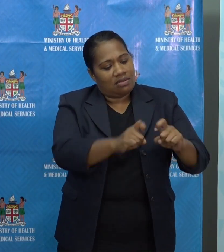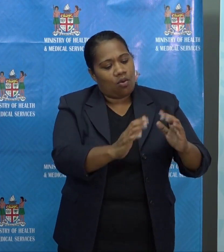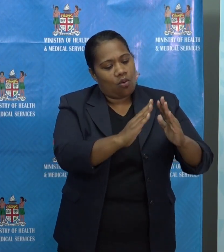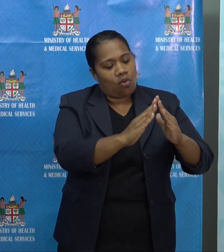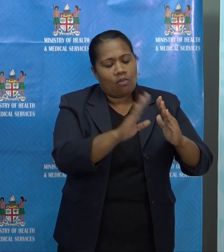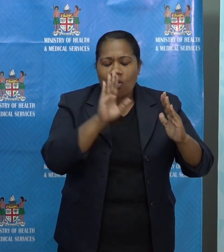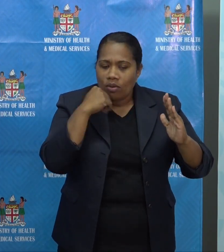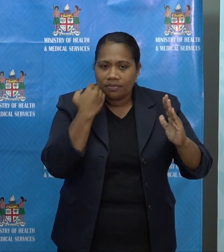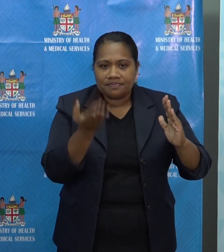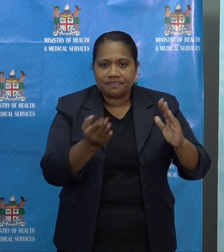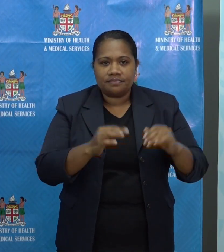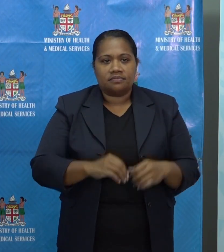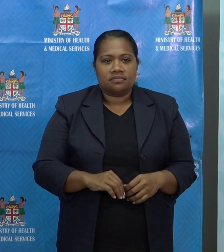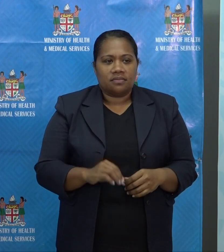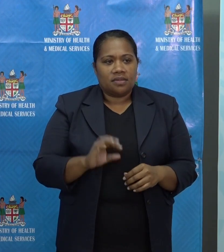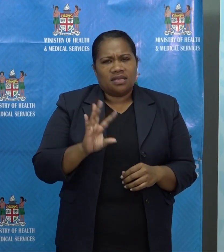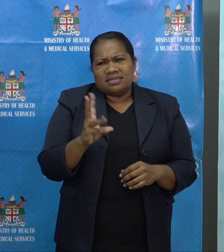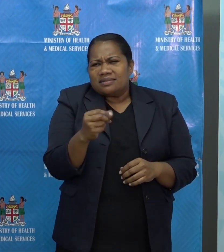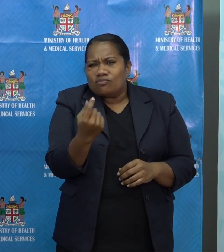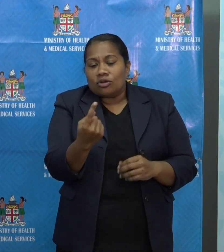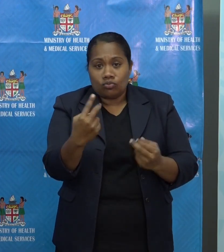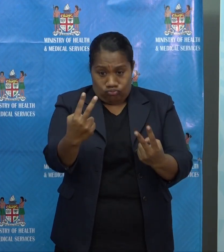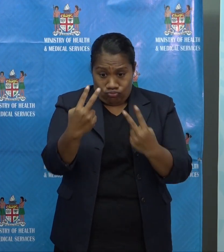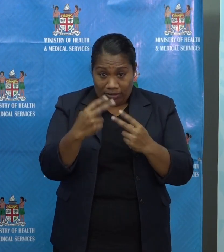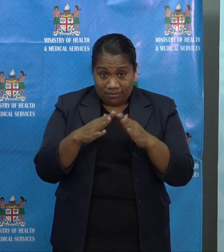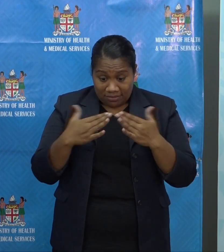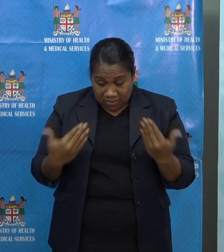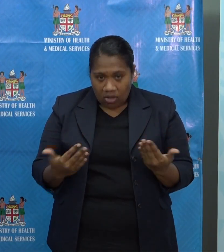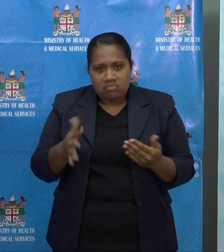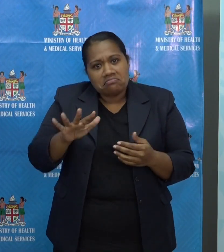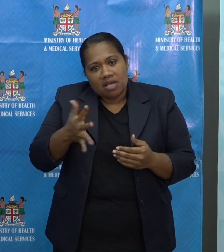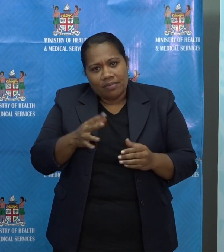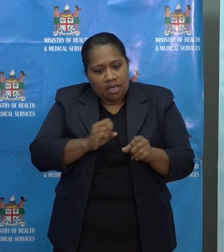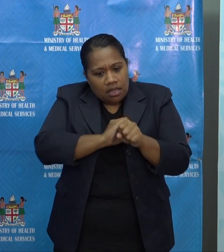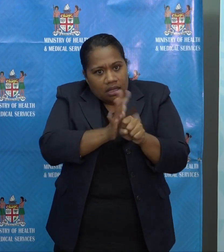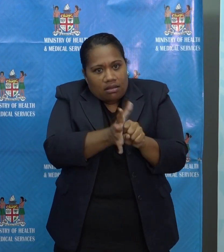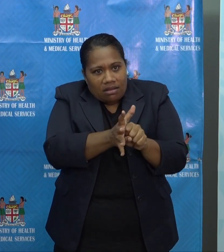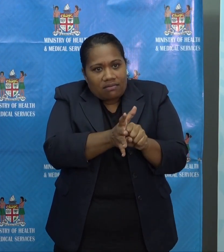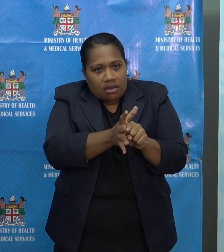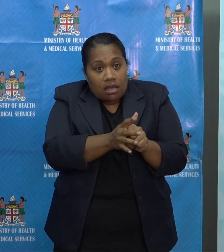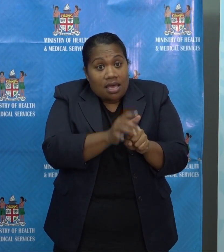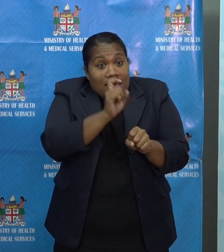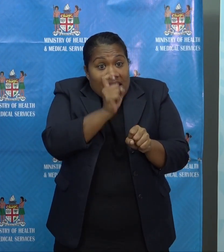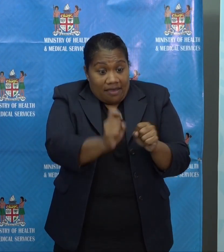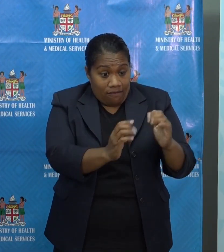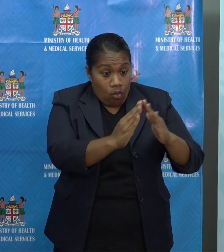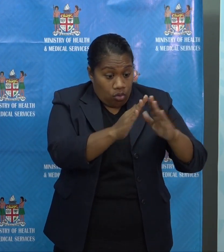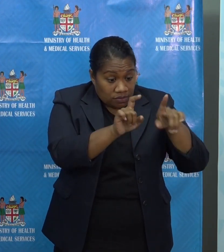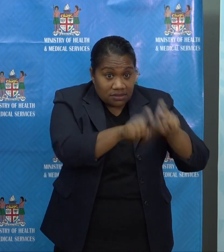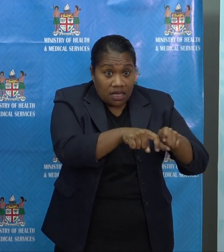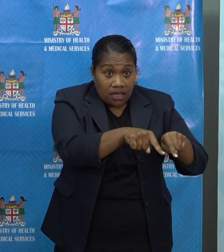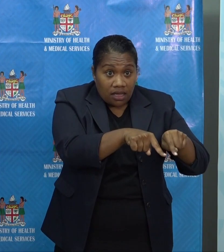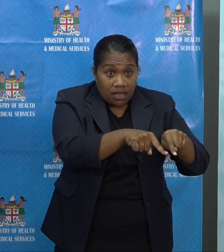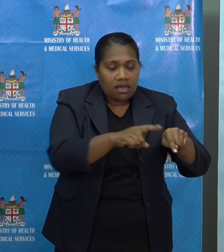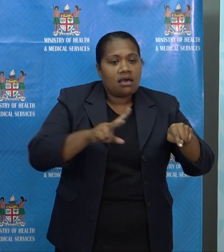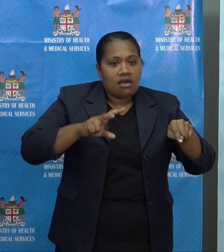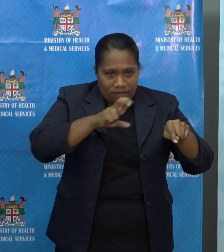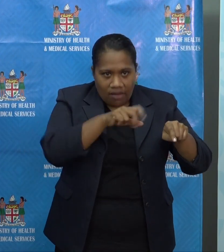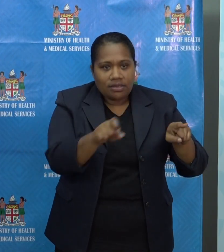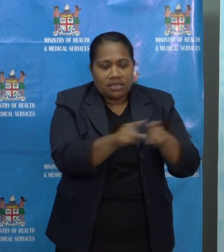Someone watching right now may have COVID. If they stay still, the virus stays still.